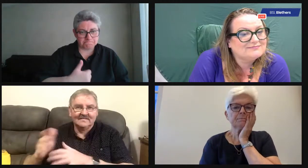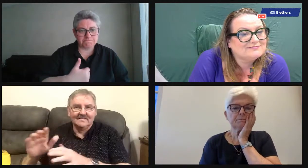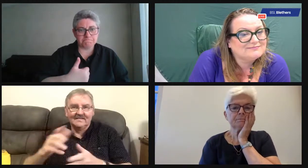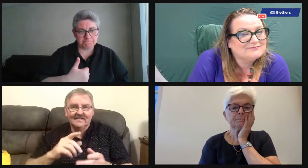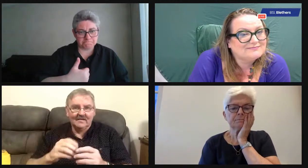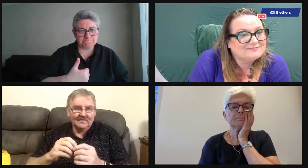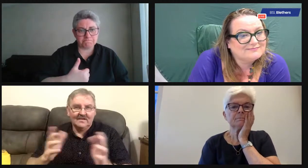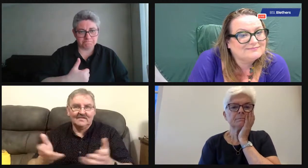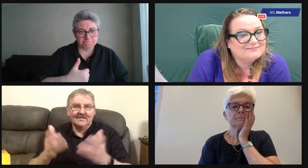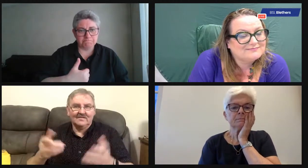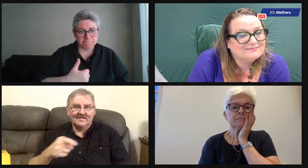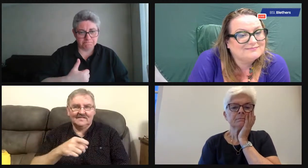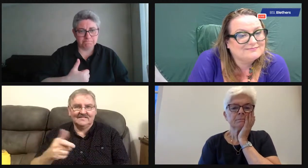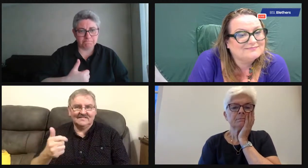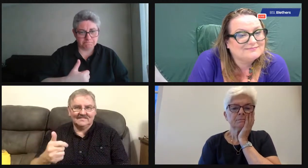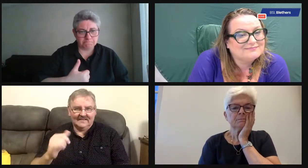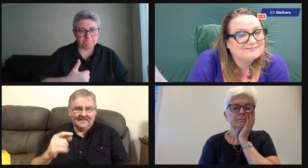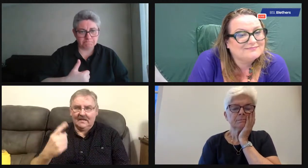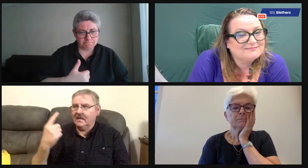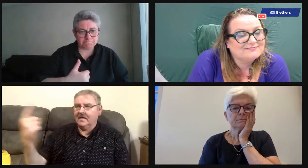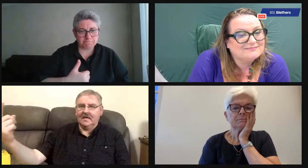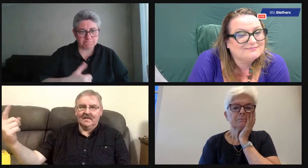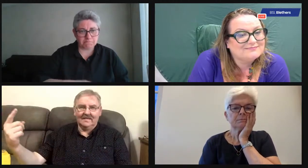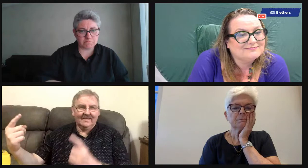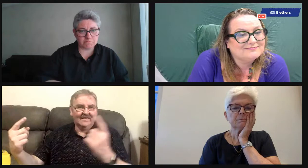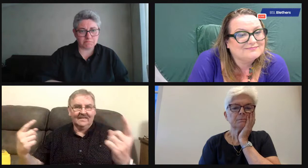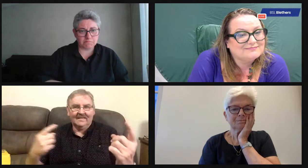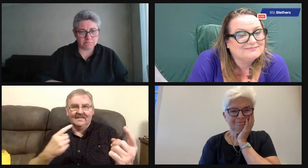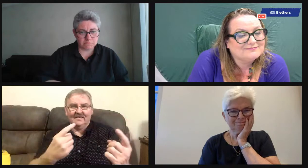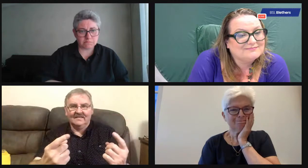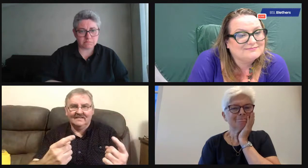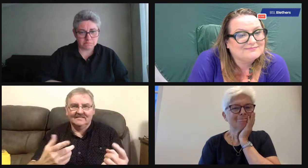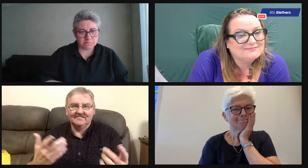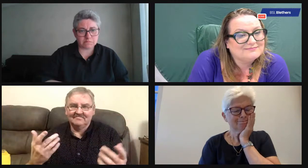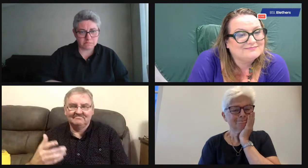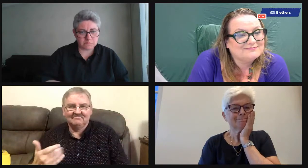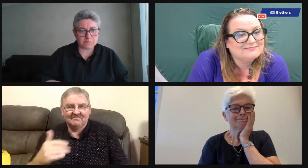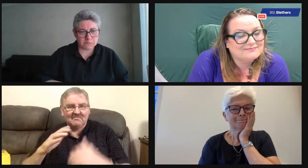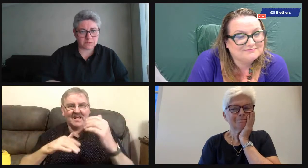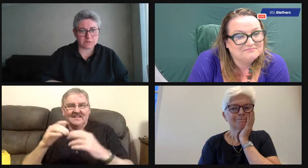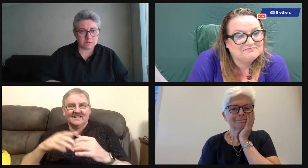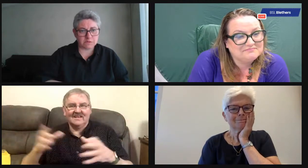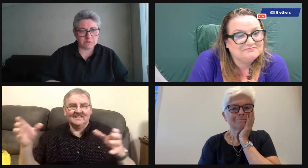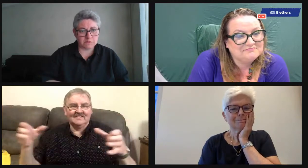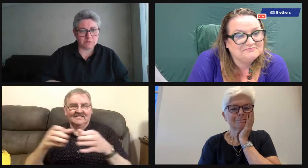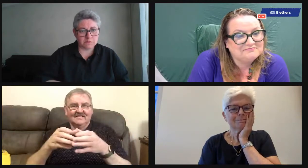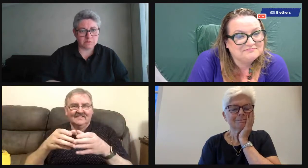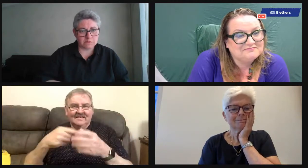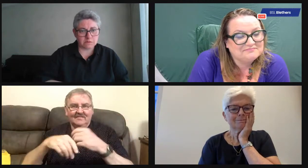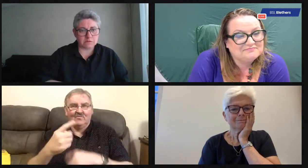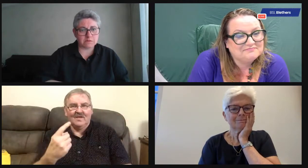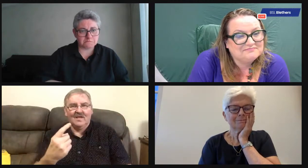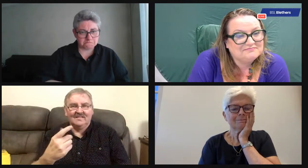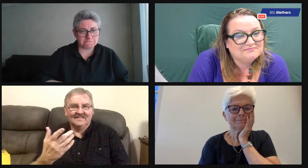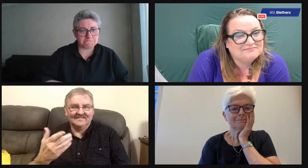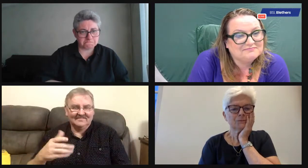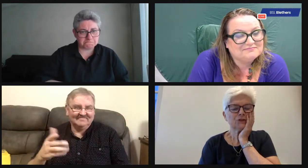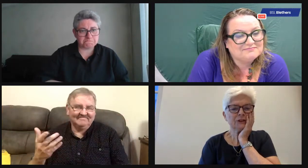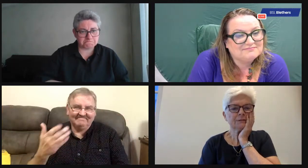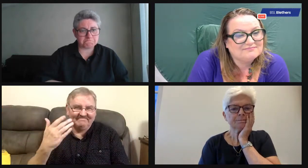maybe trying to get something to get everybody together. The fact that they're just so apart, maybe arranging